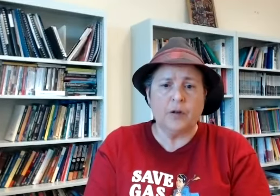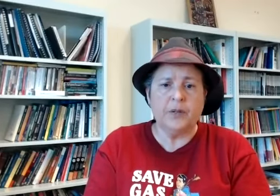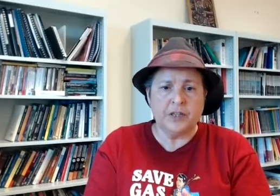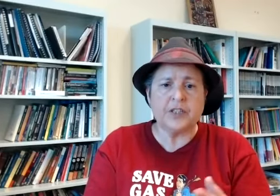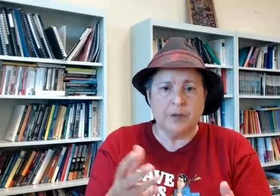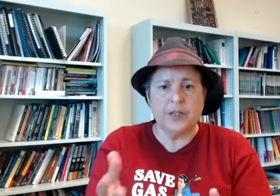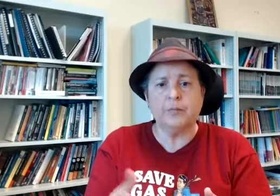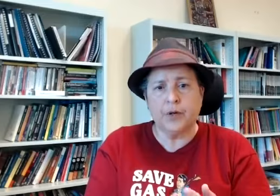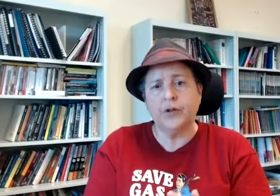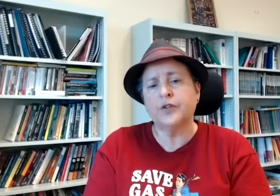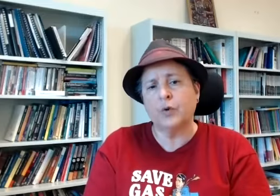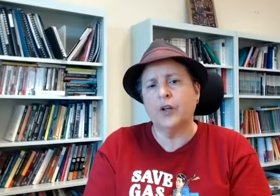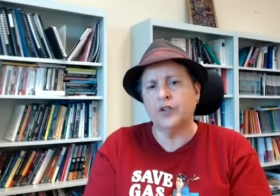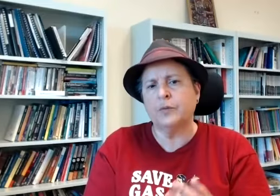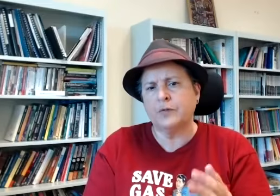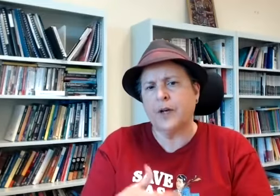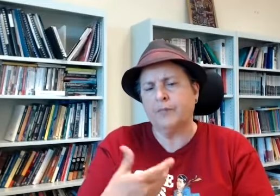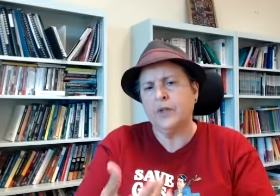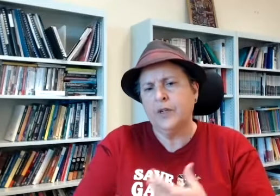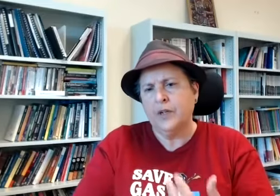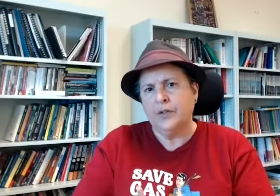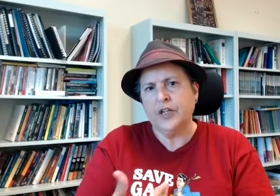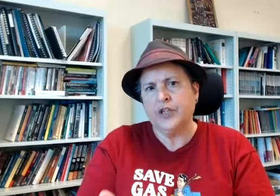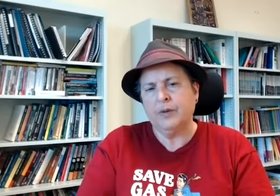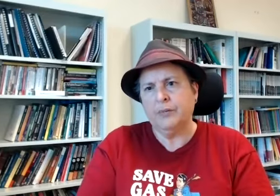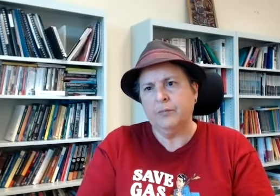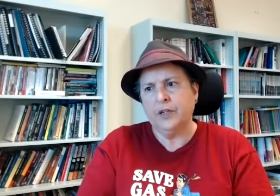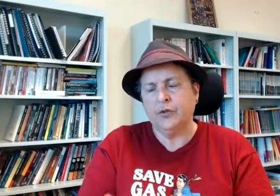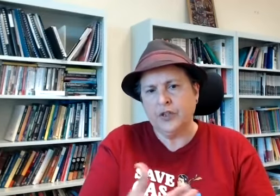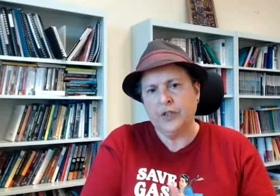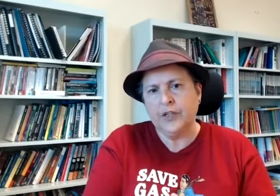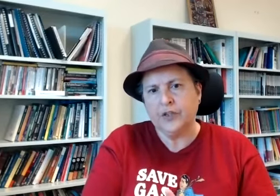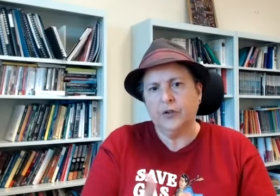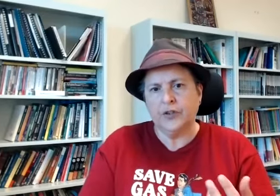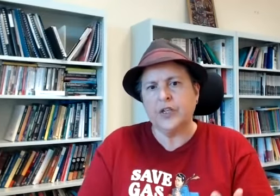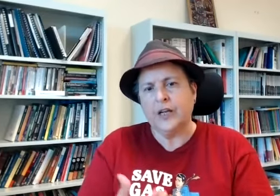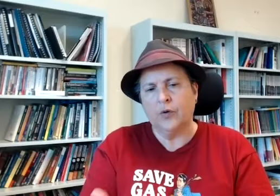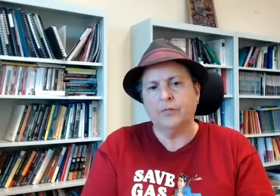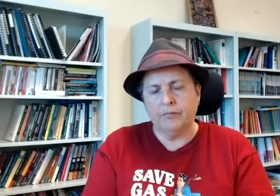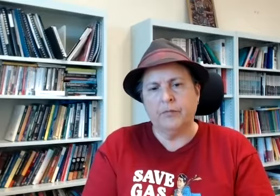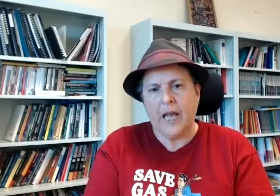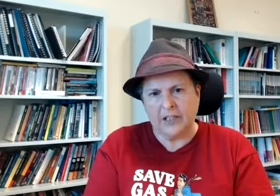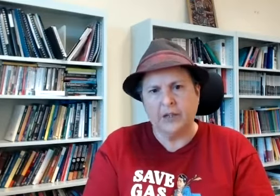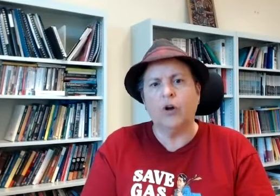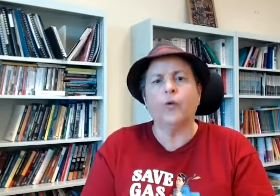lot of a big disability component as well in terms of um teaching people who've been traditionally excluded to take on acting roles